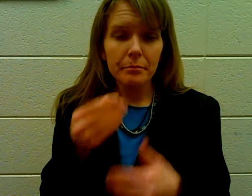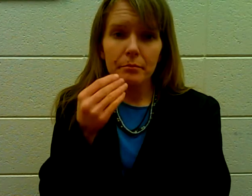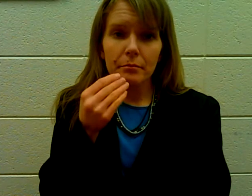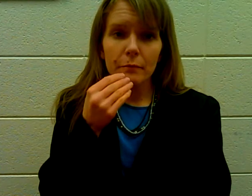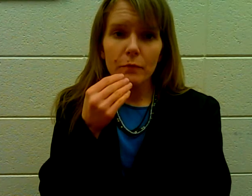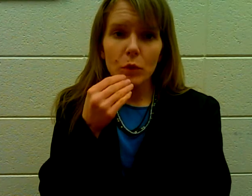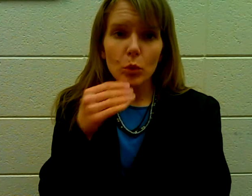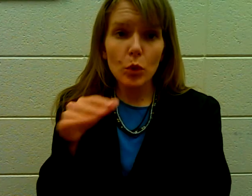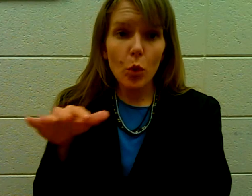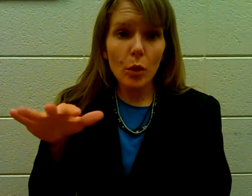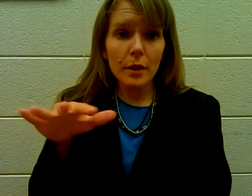Food court.